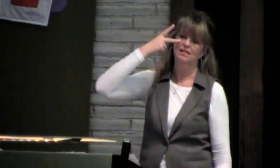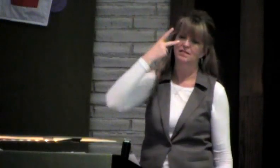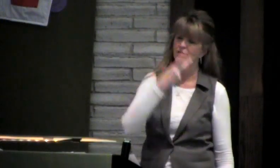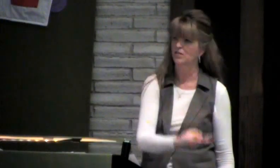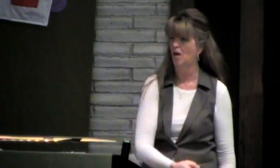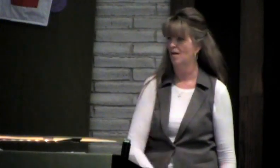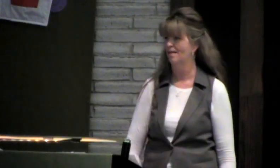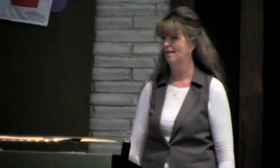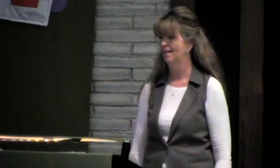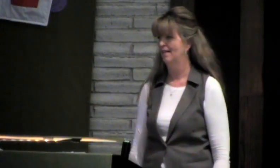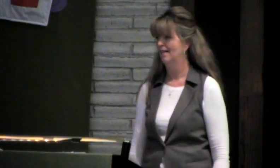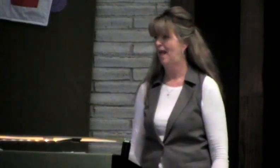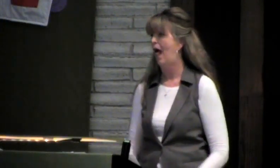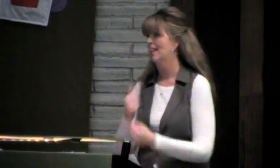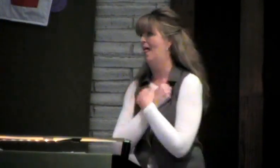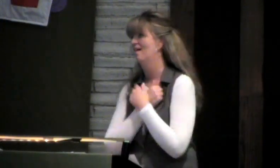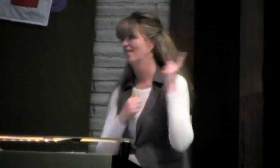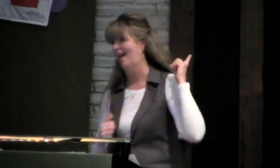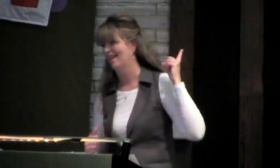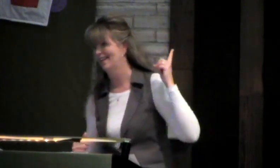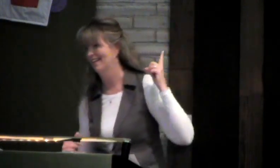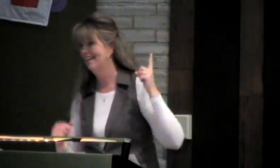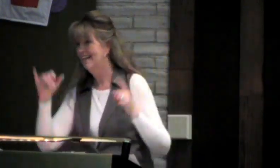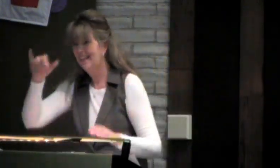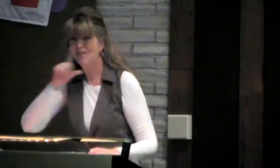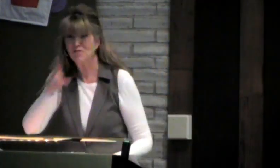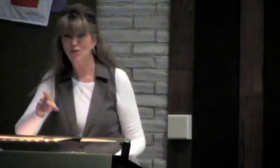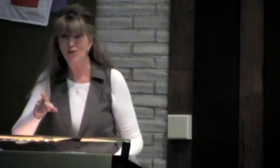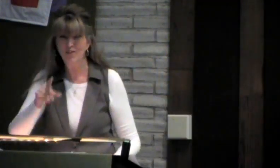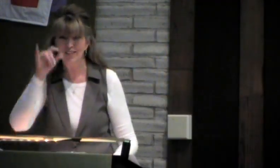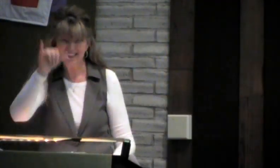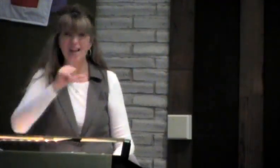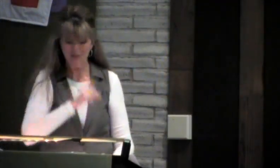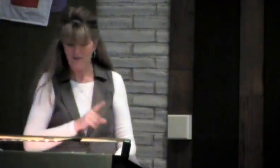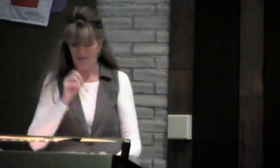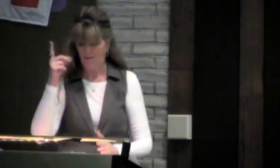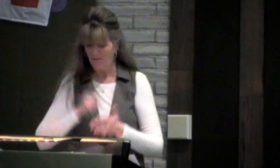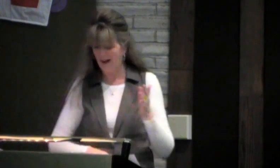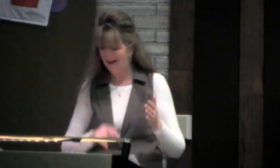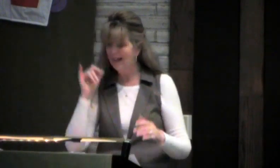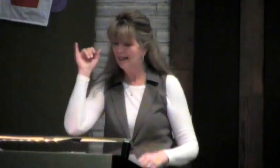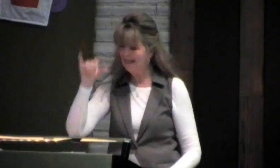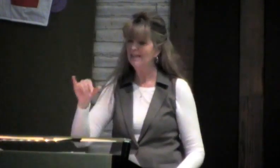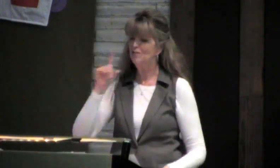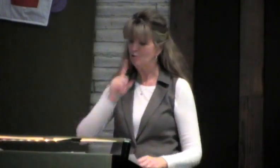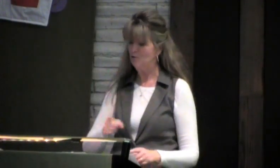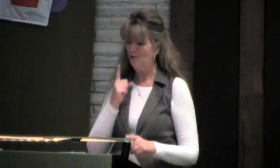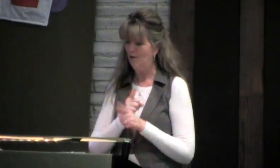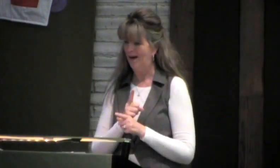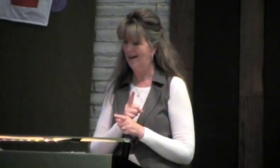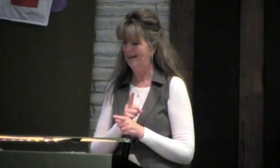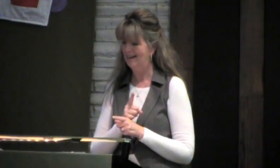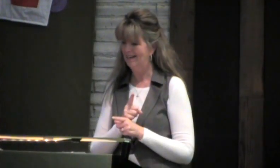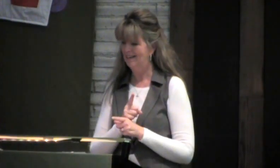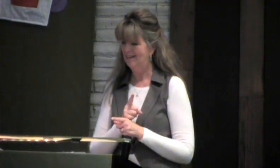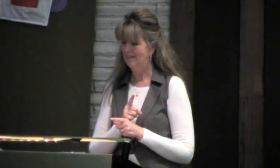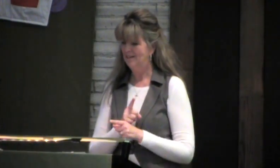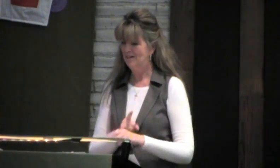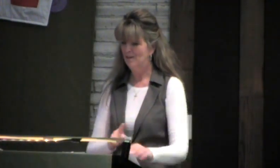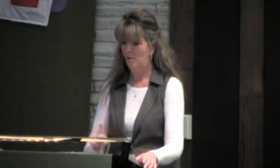done in the sight of God. I love that. It's so true. It is just so true,